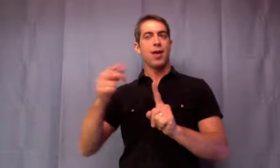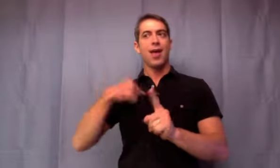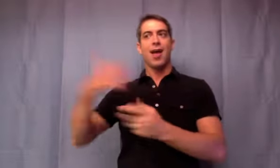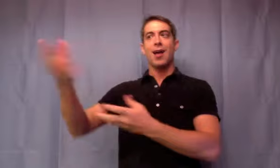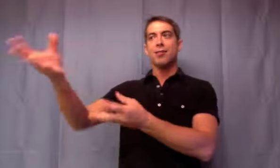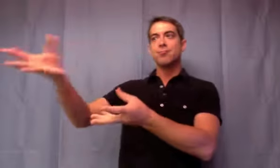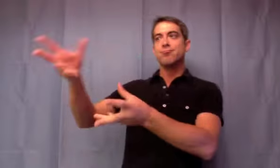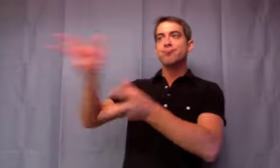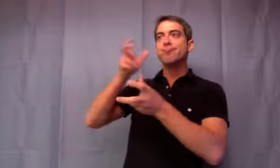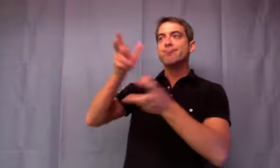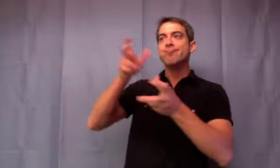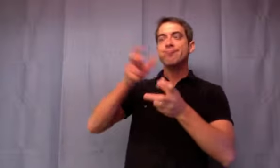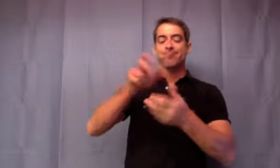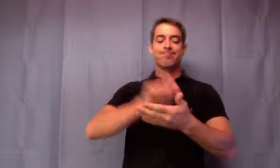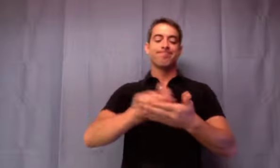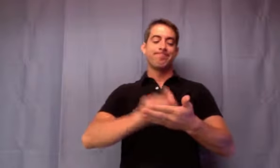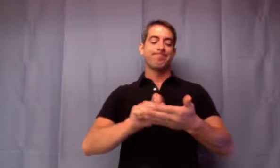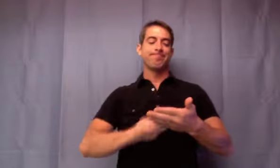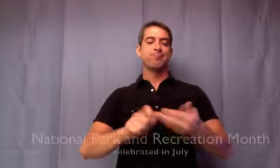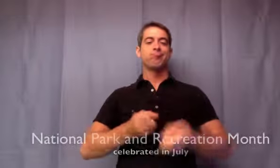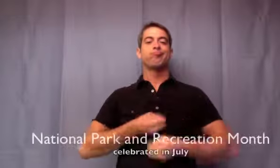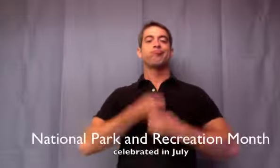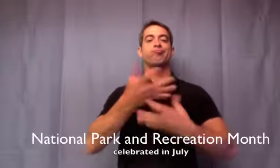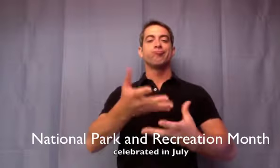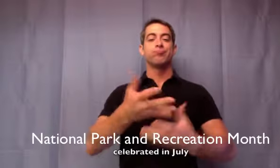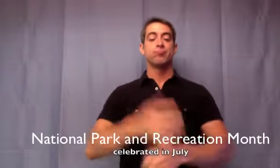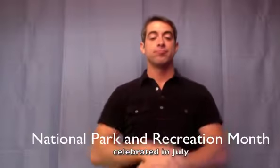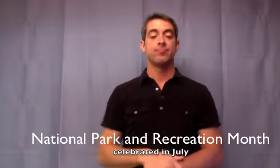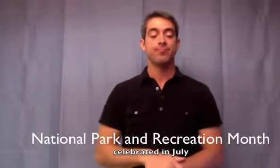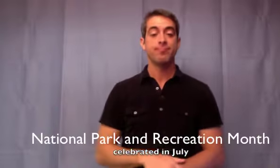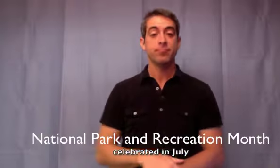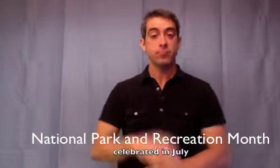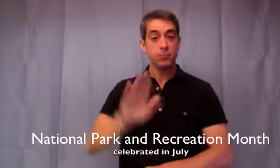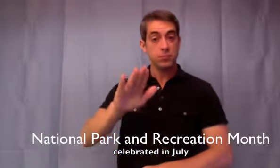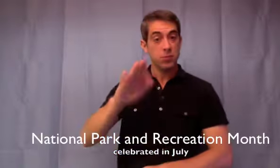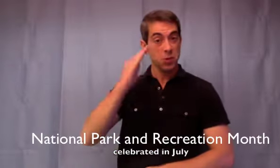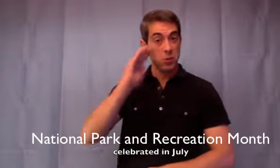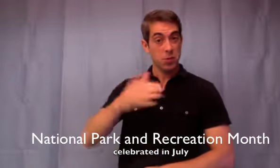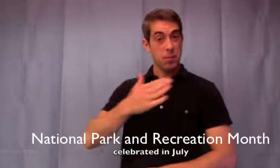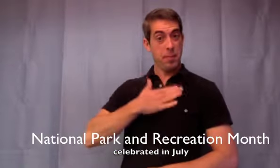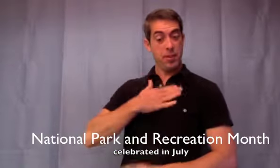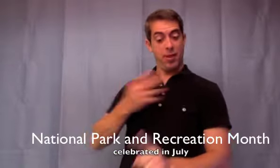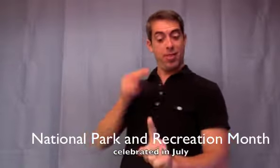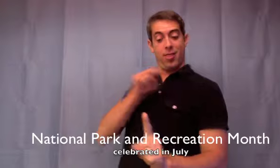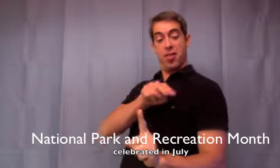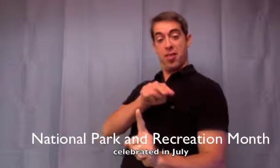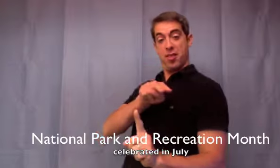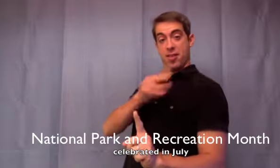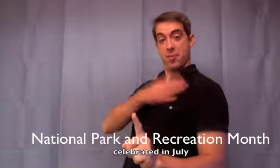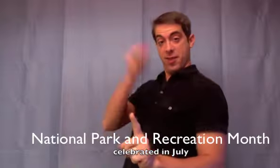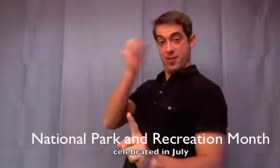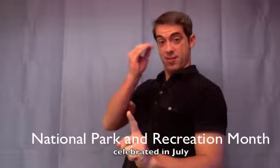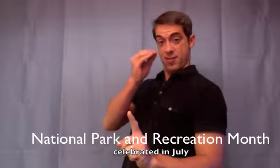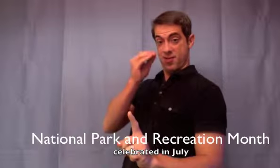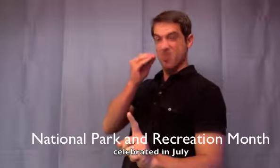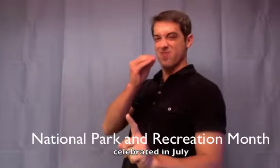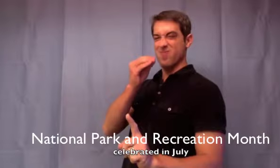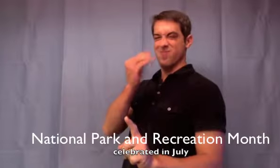and although my opinion is biased, I believe Indiana has some of the best opportunities